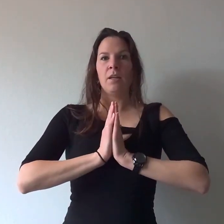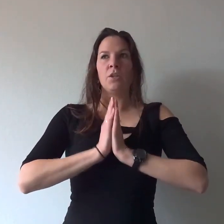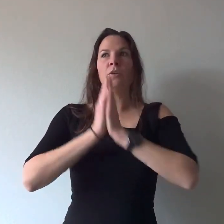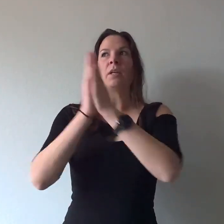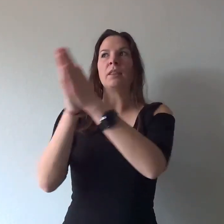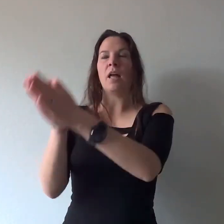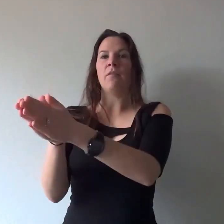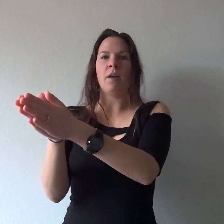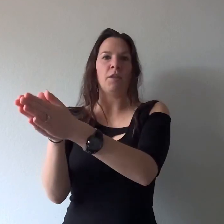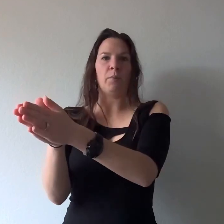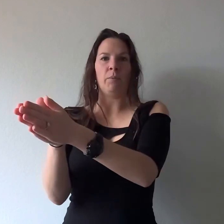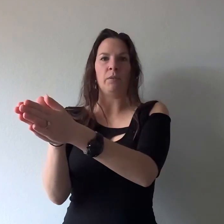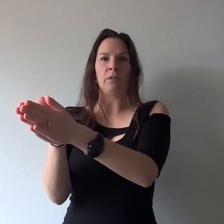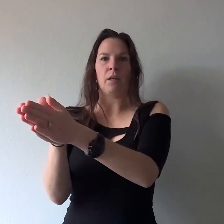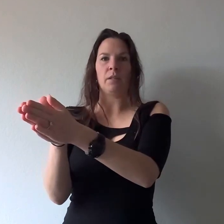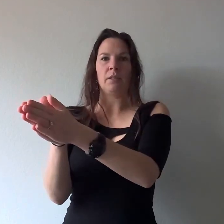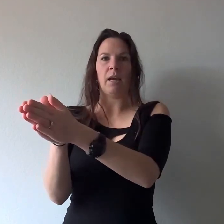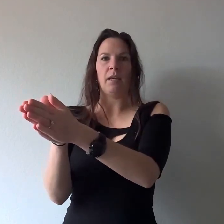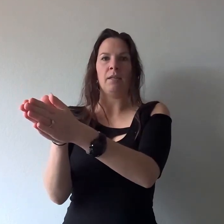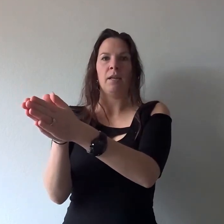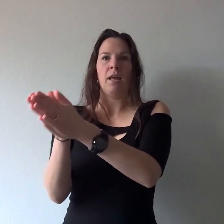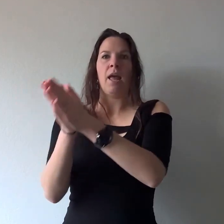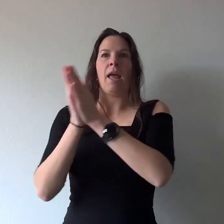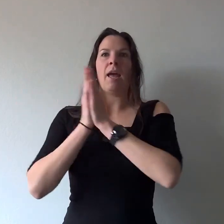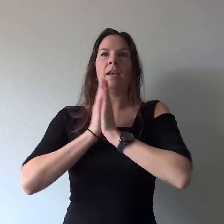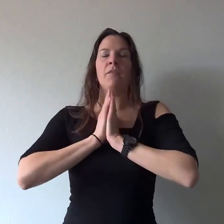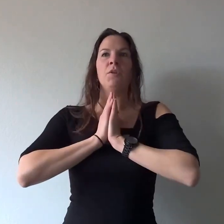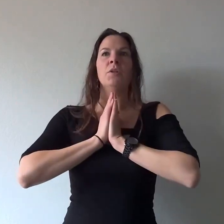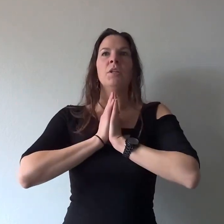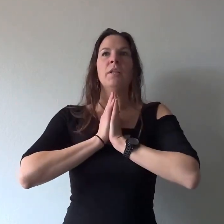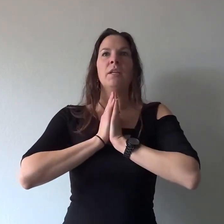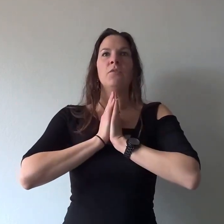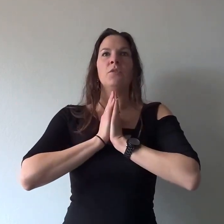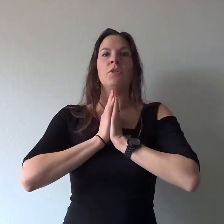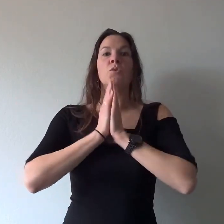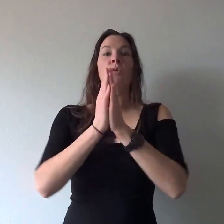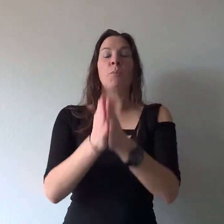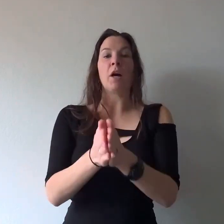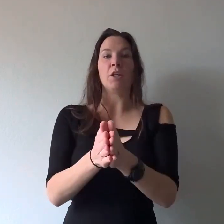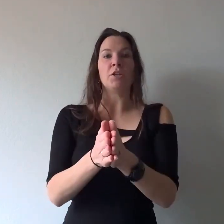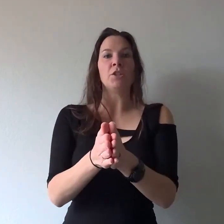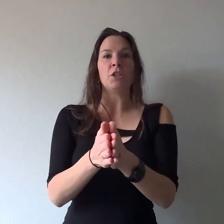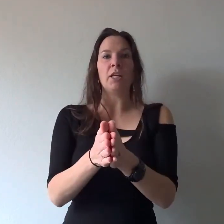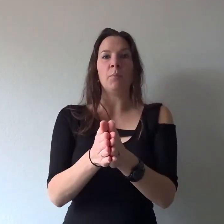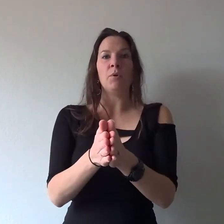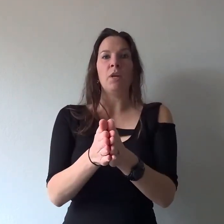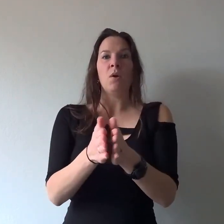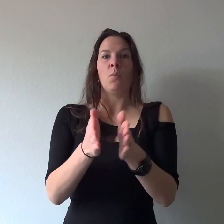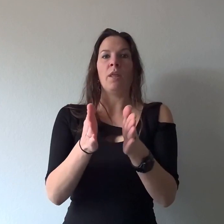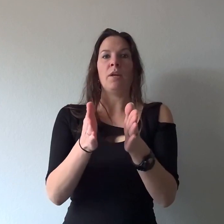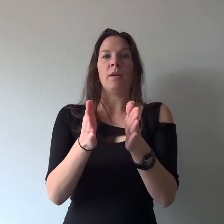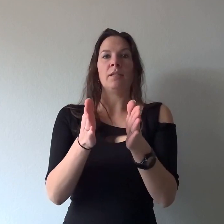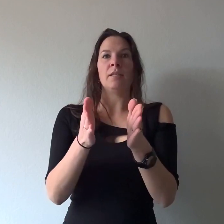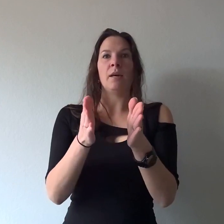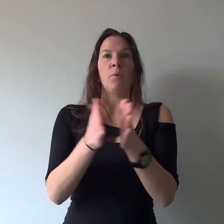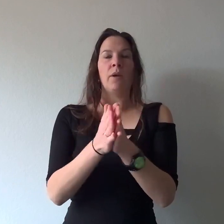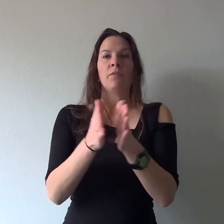you can love other people's dark side and if you're looking for a true partnership whether it's a boyfriend,